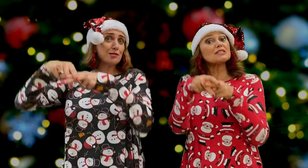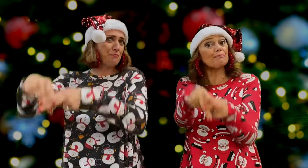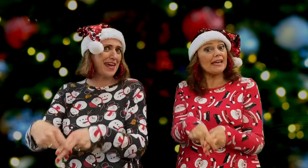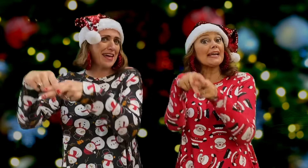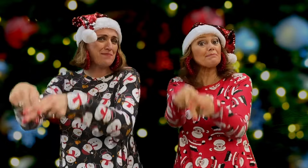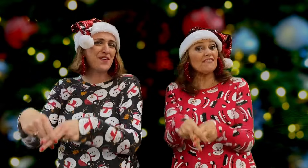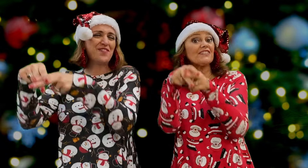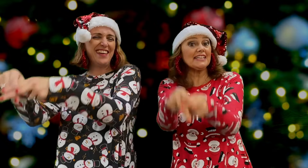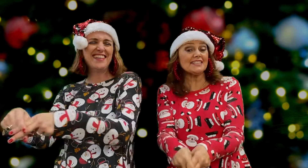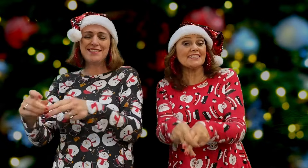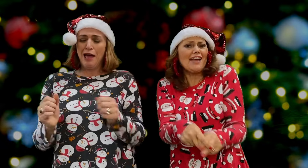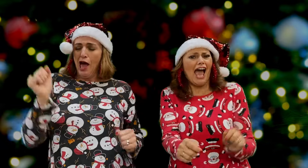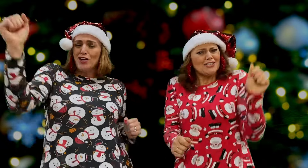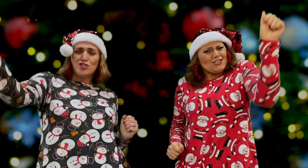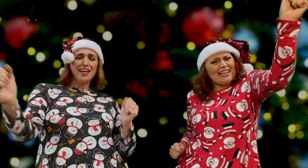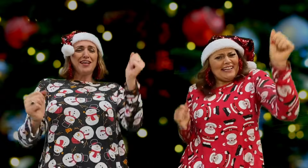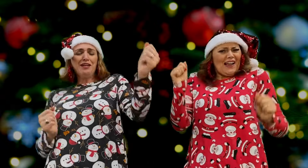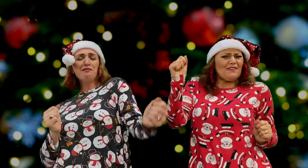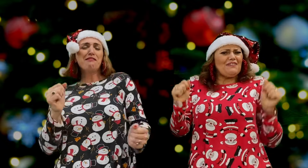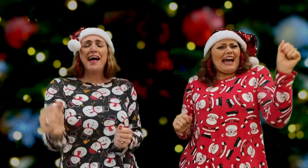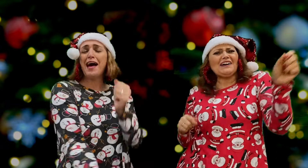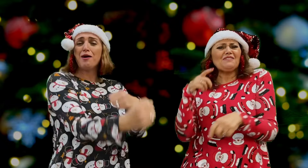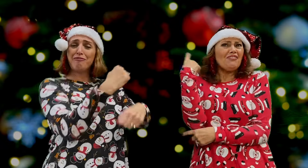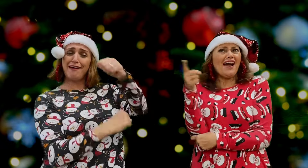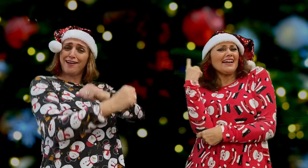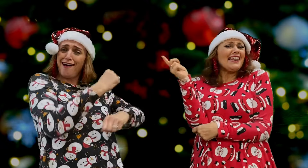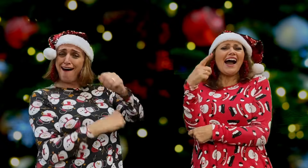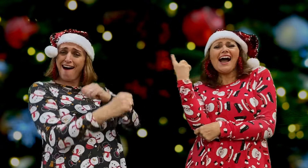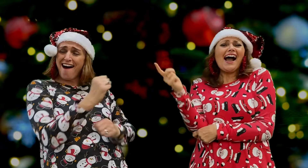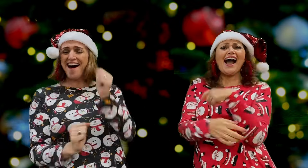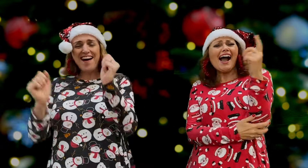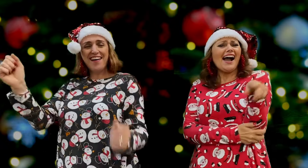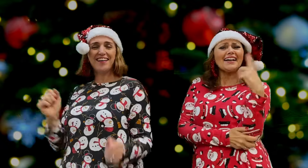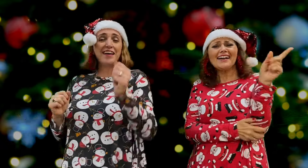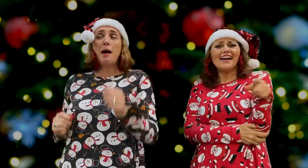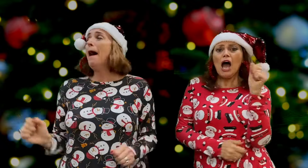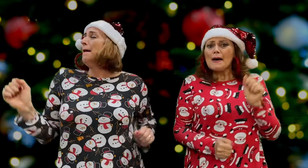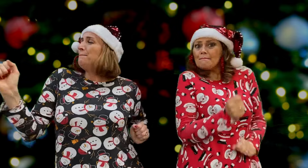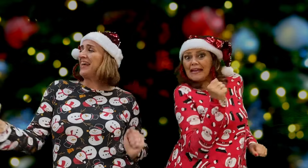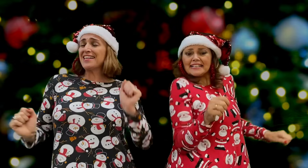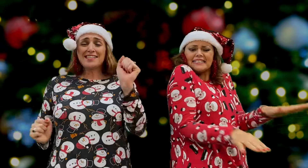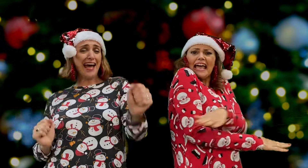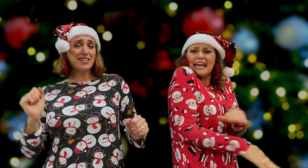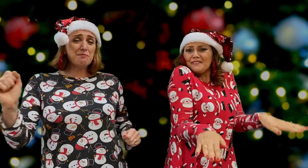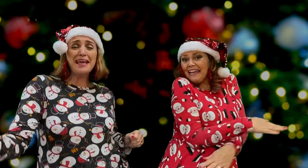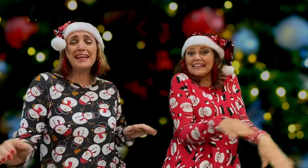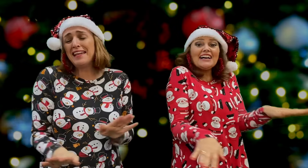Pick up your feet Jingle around the clock Mix and a dingle